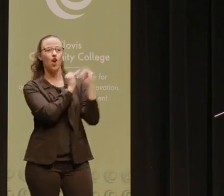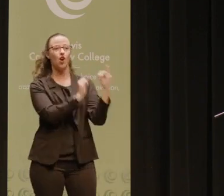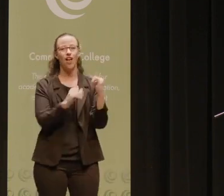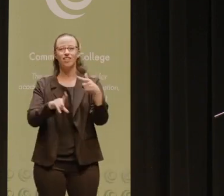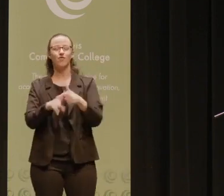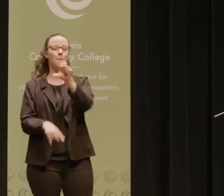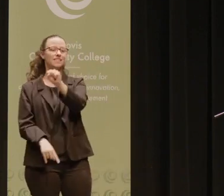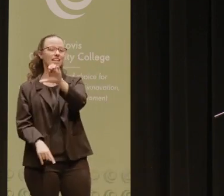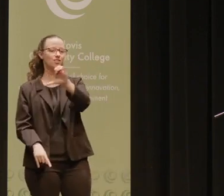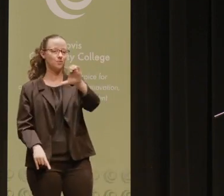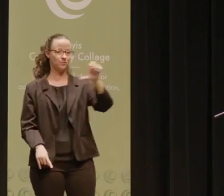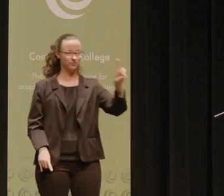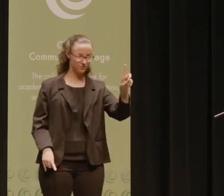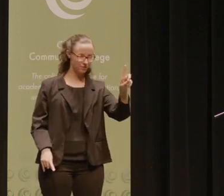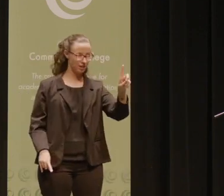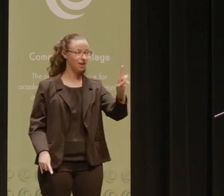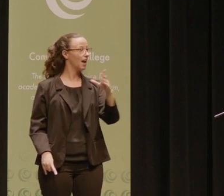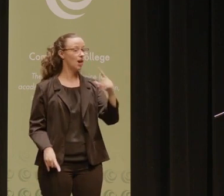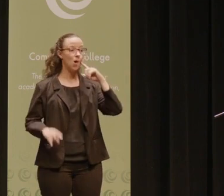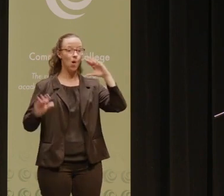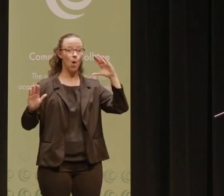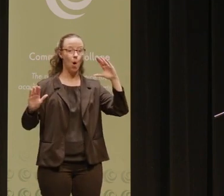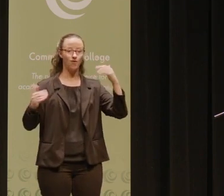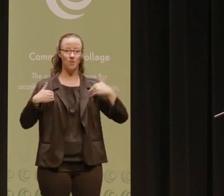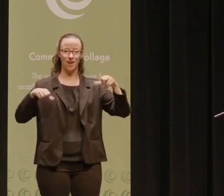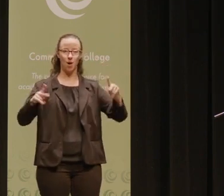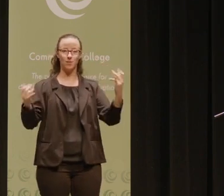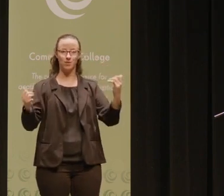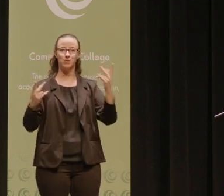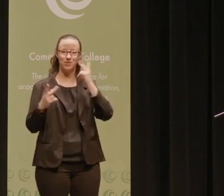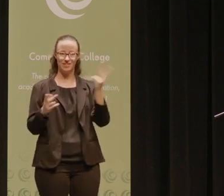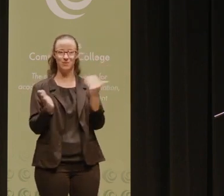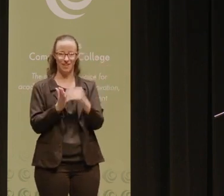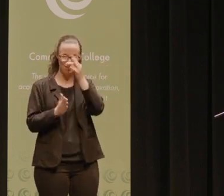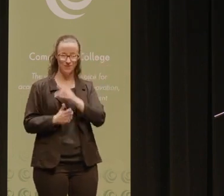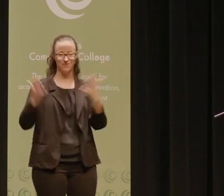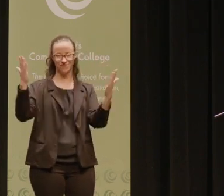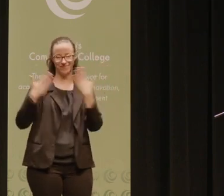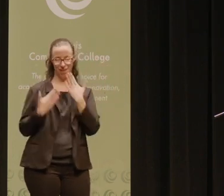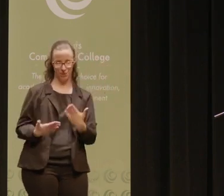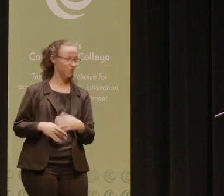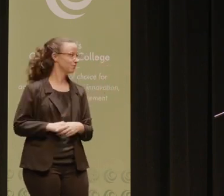the State Center Community College District. And I hope to get the opportunity to engage with you again soon. Thank you so much.